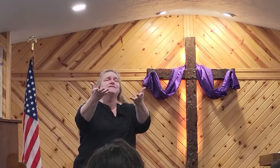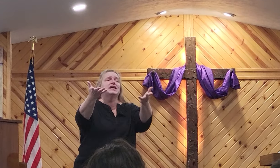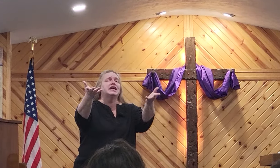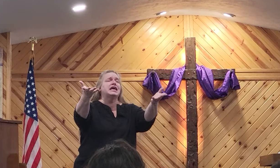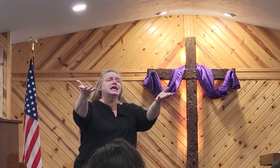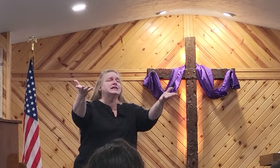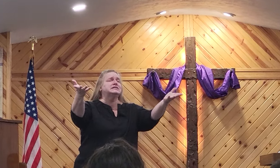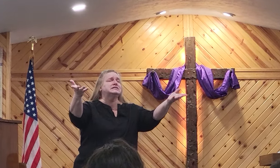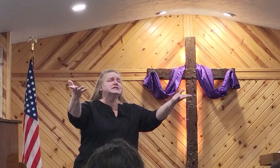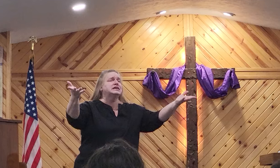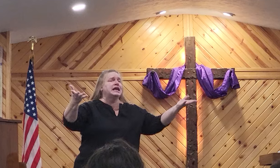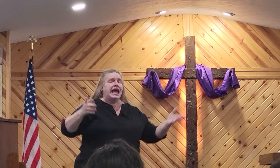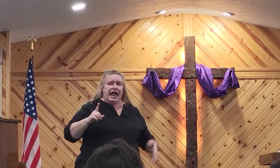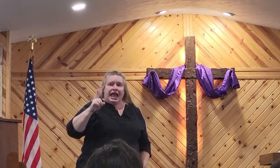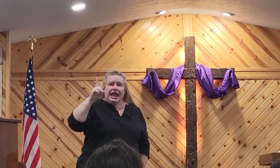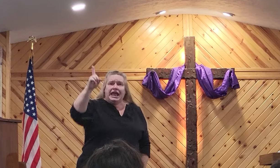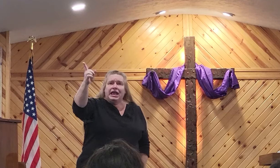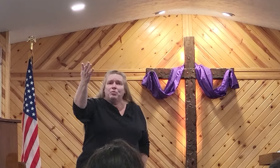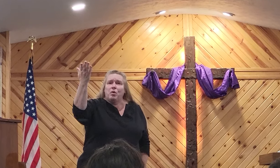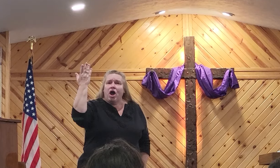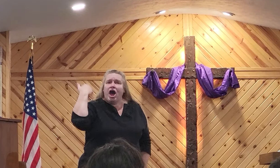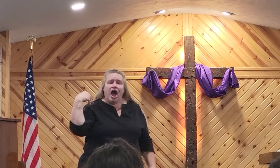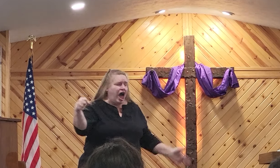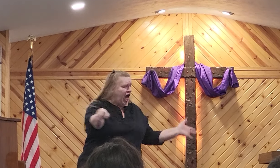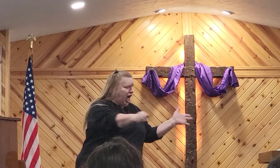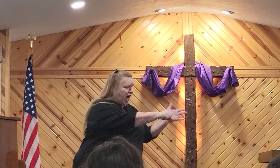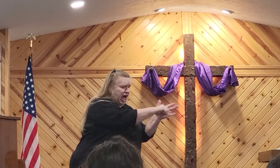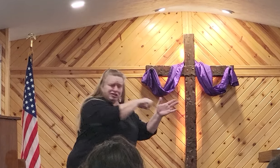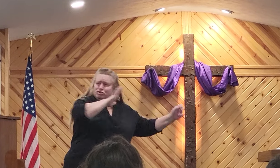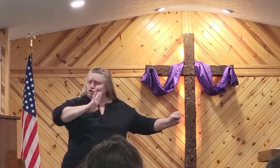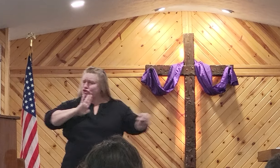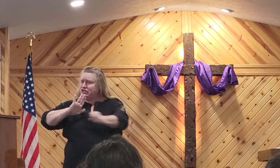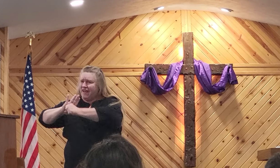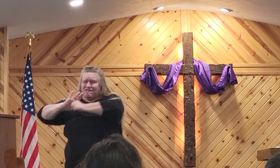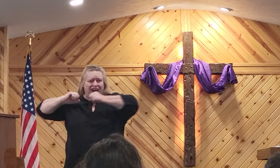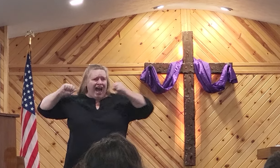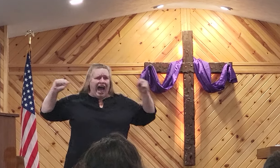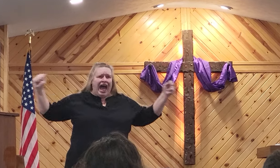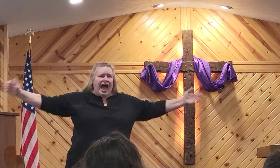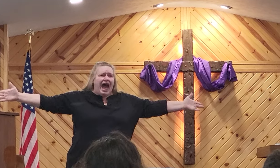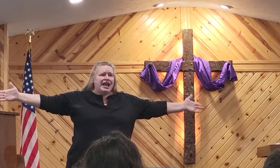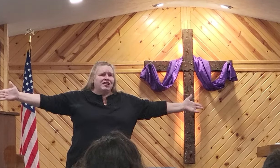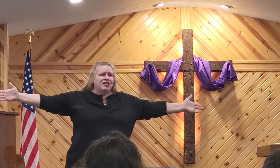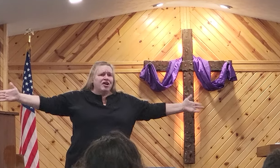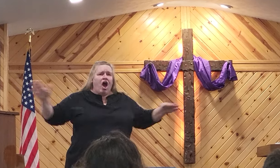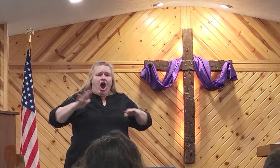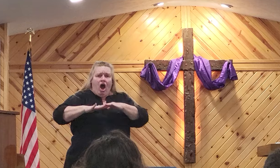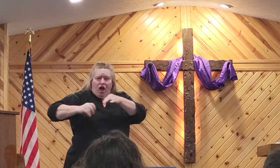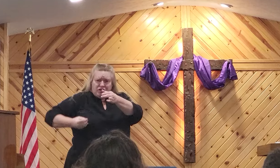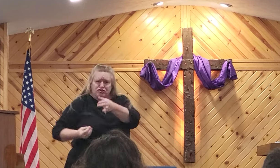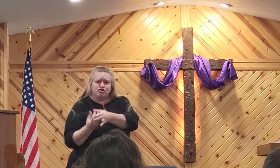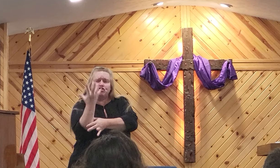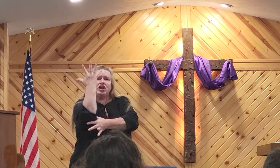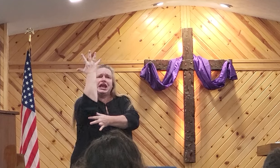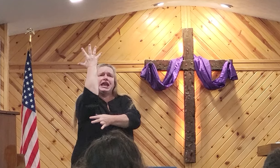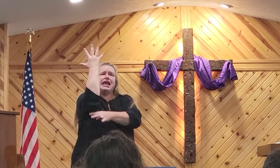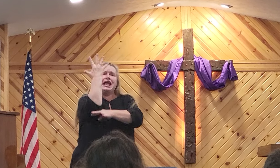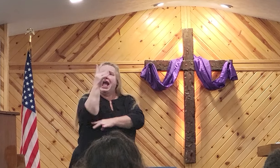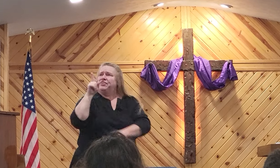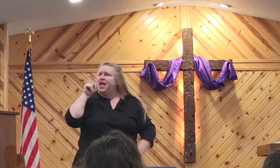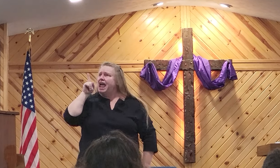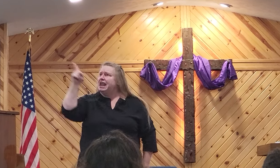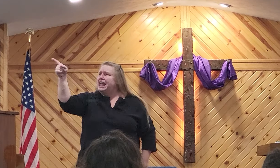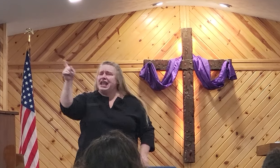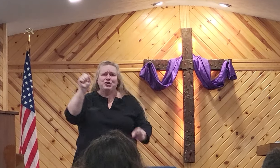gave it. He was crucified on a tree